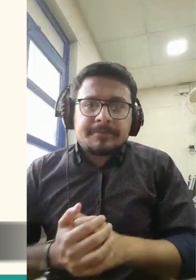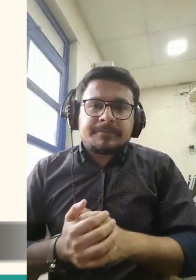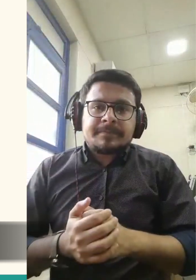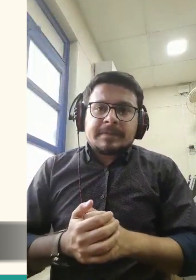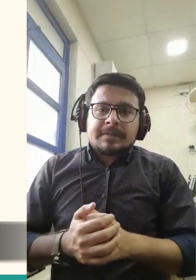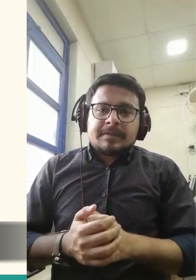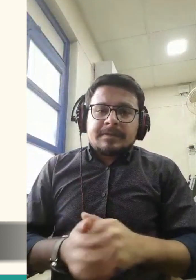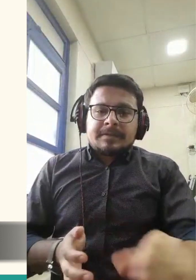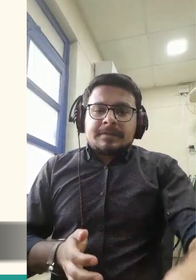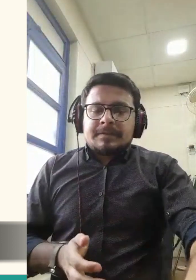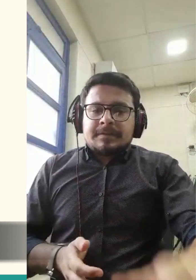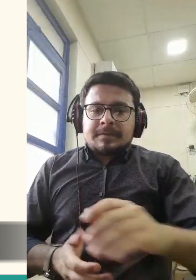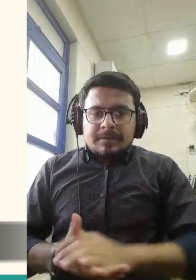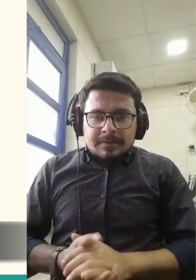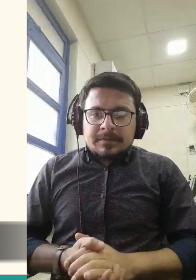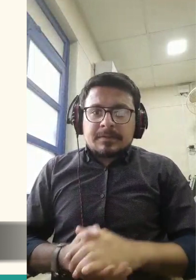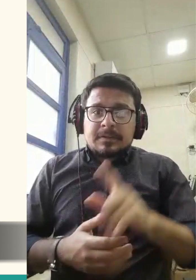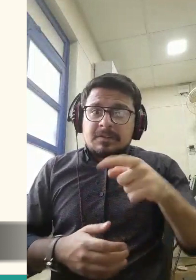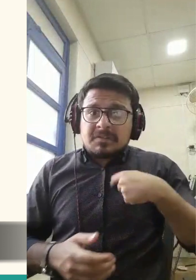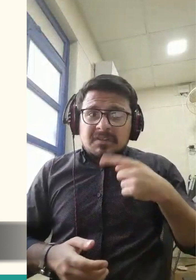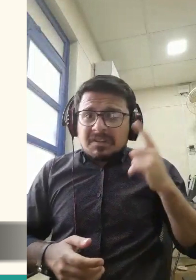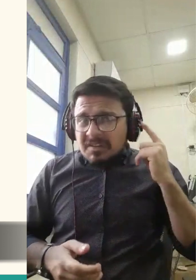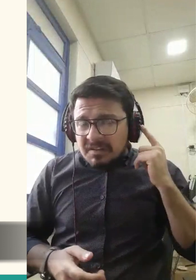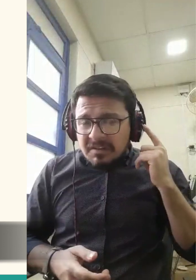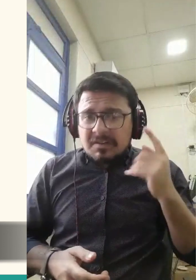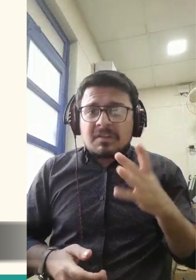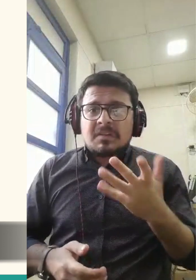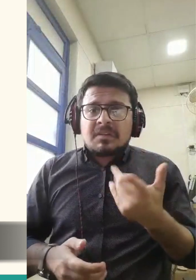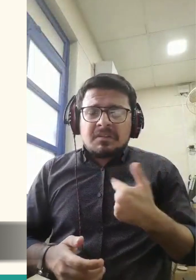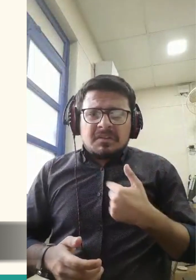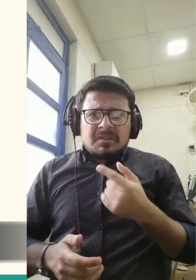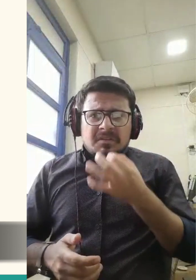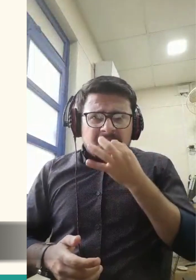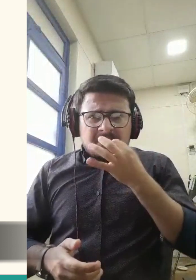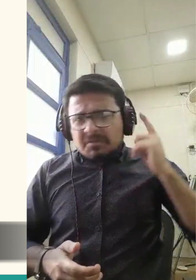So, Iblis affirmed that he was superior to man.